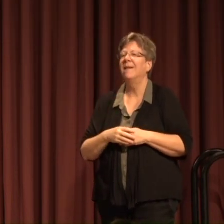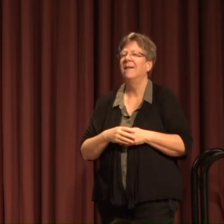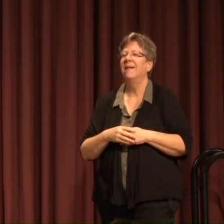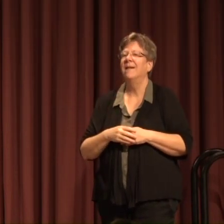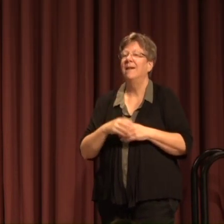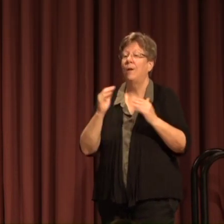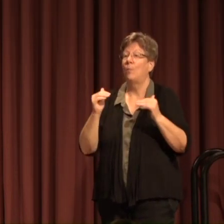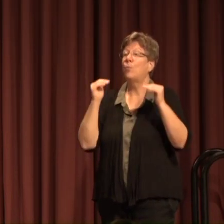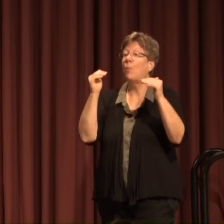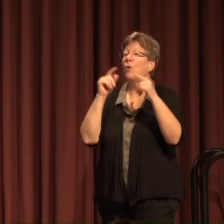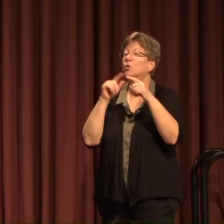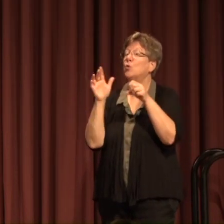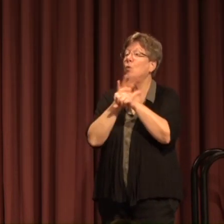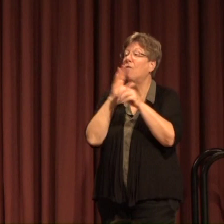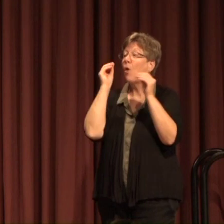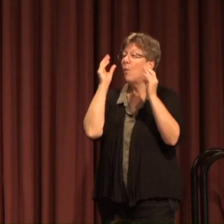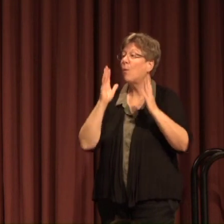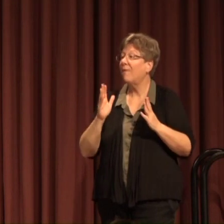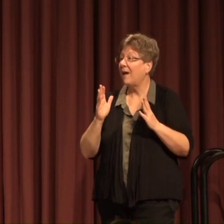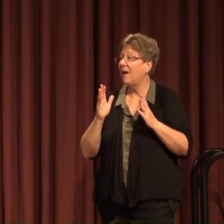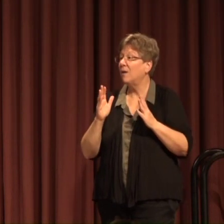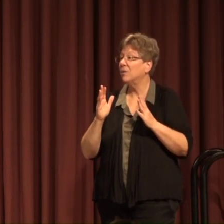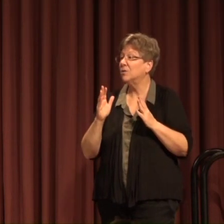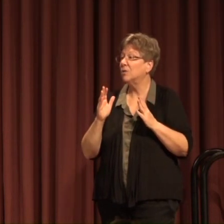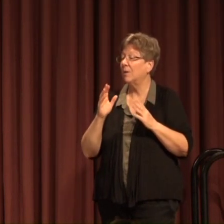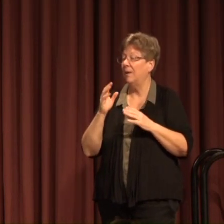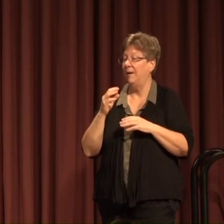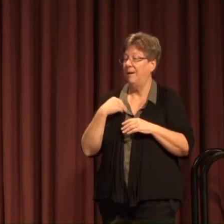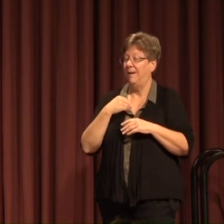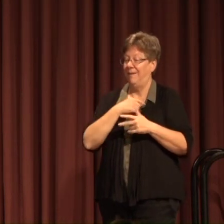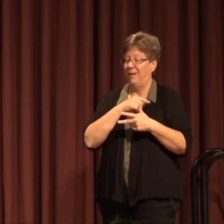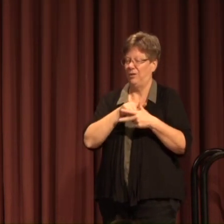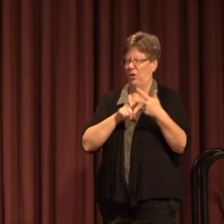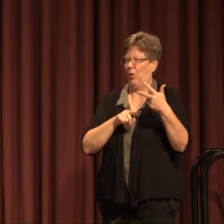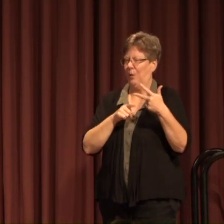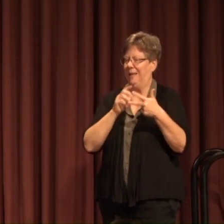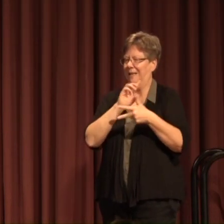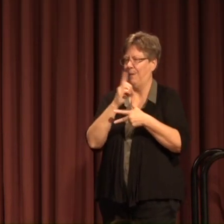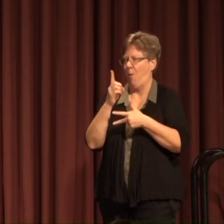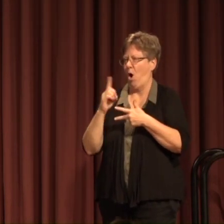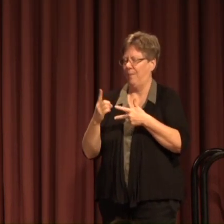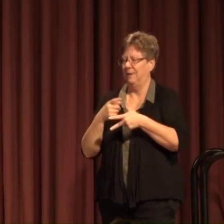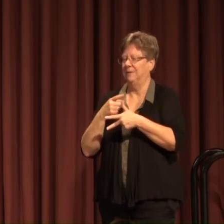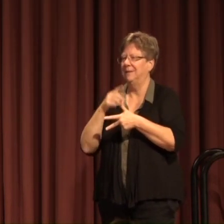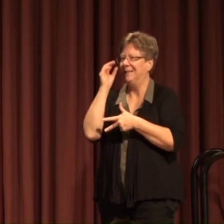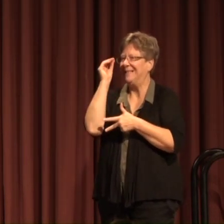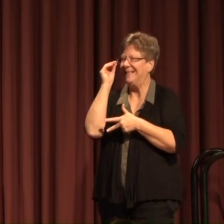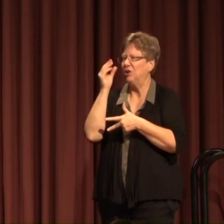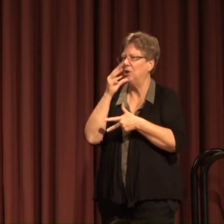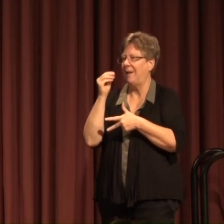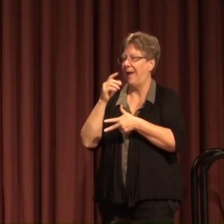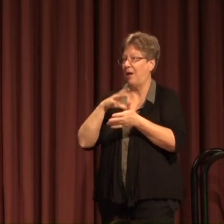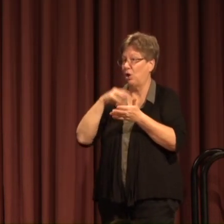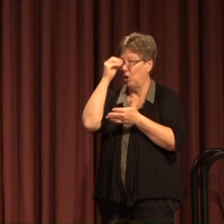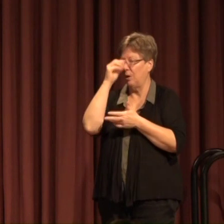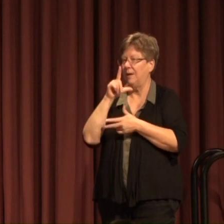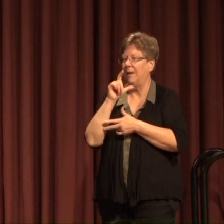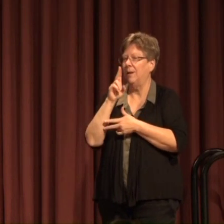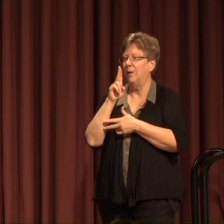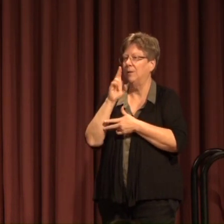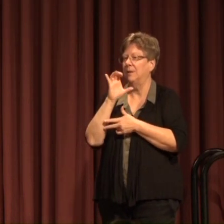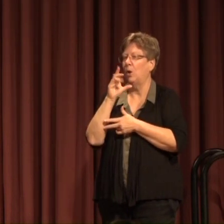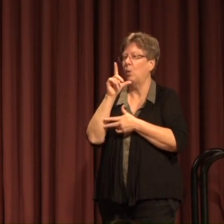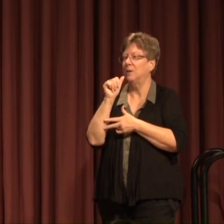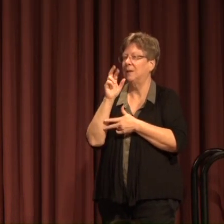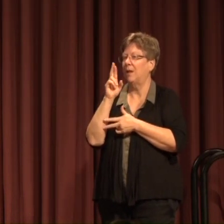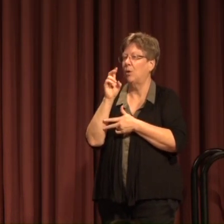promotion to full professor members of three departments first from teaching and learning Lucilla Rudge